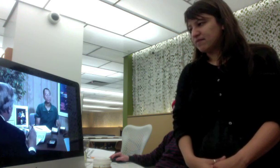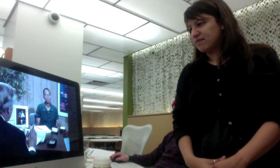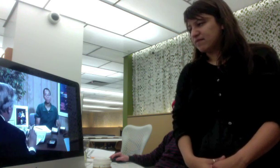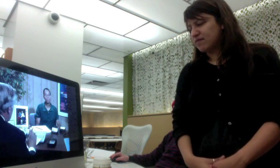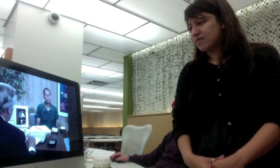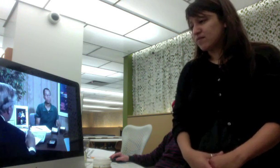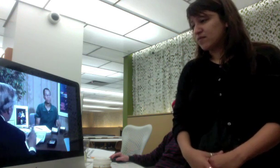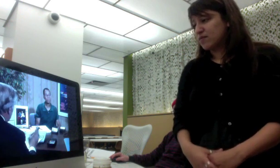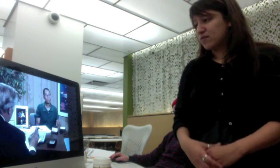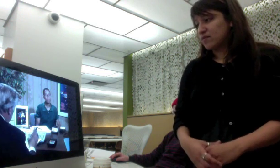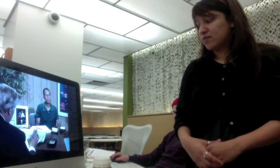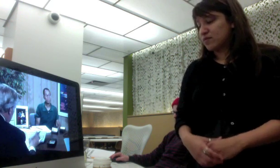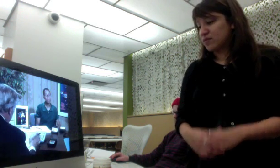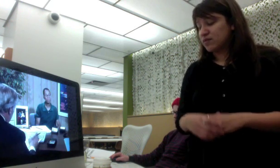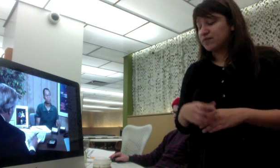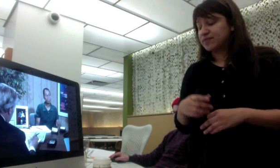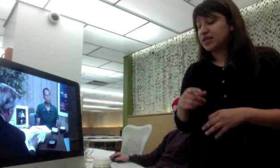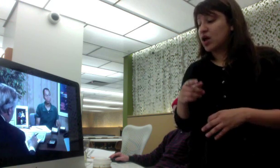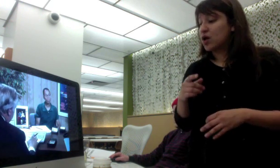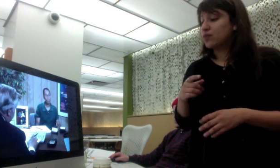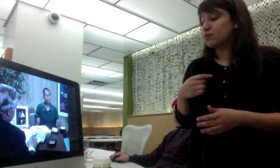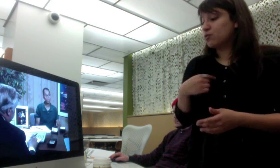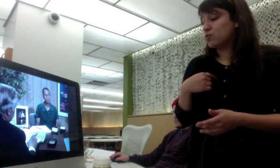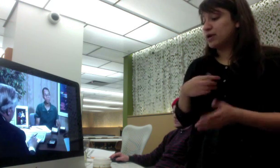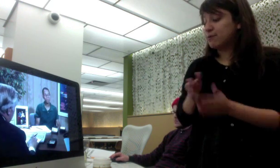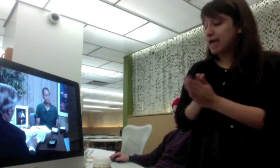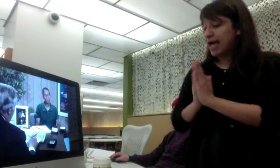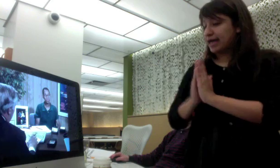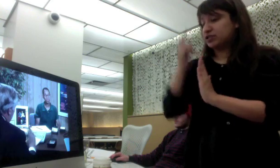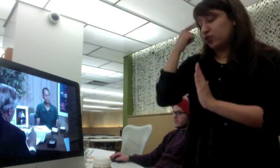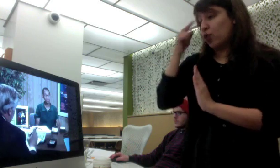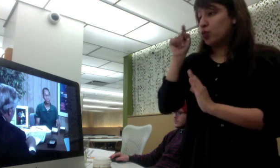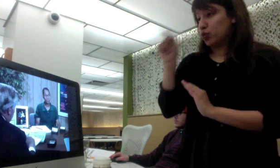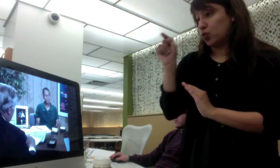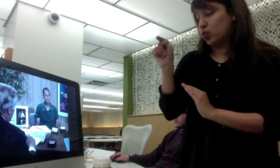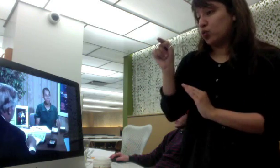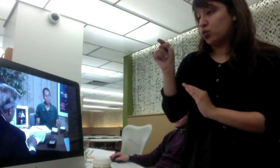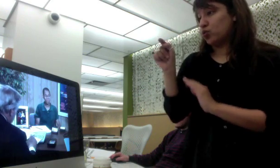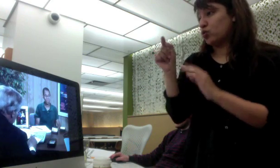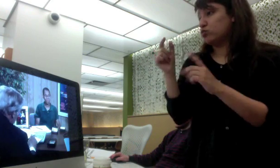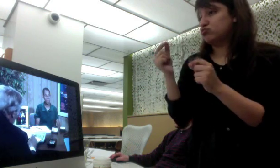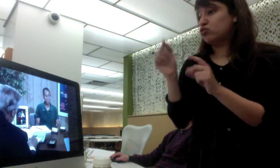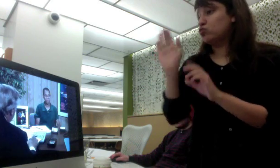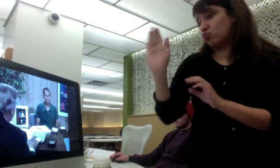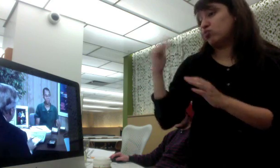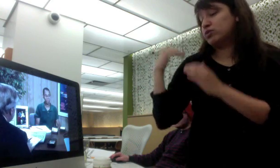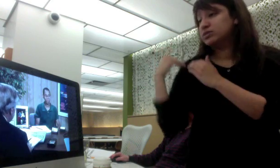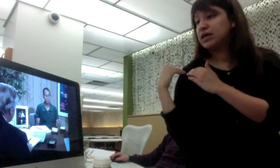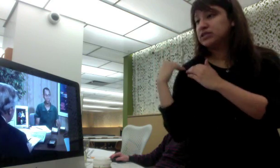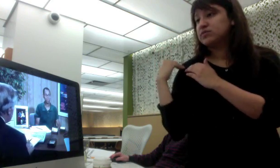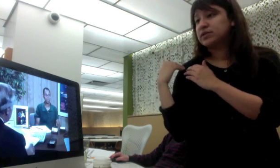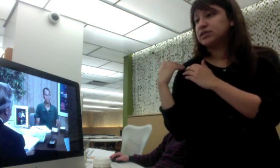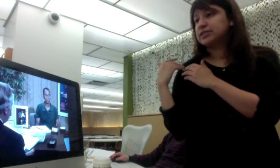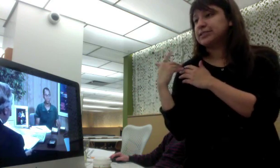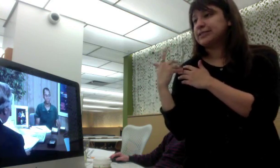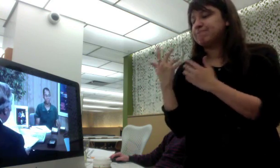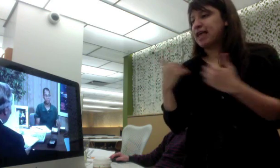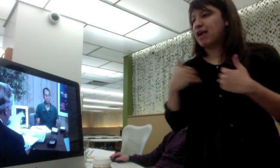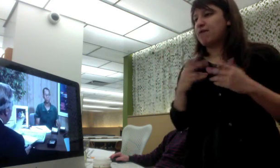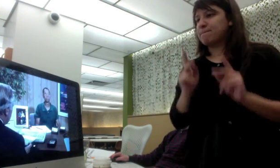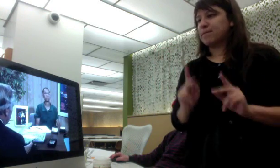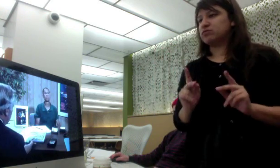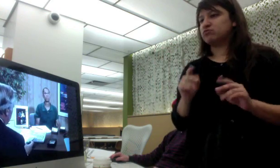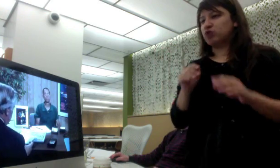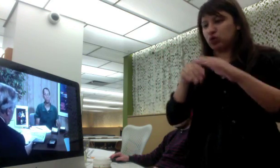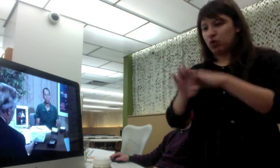ask you to have a structural inspection report and you would pay for that, but at the same time we have